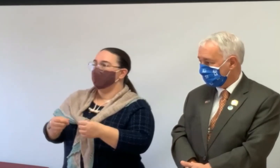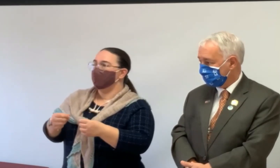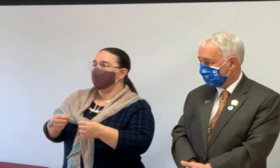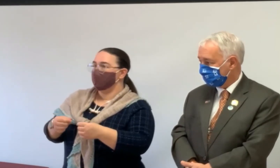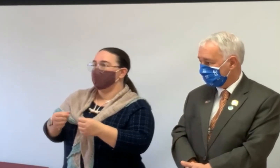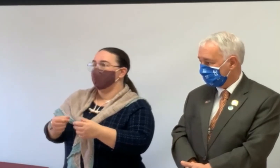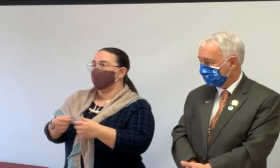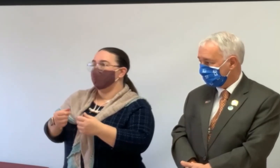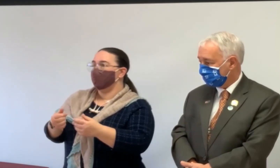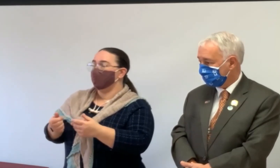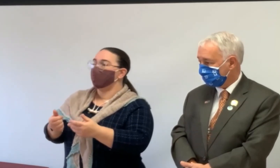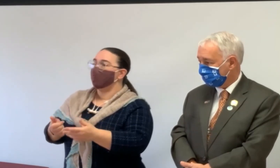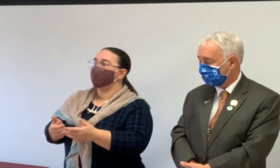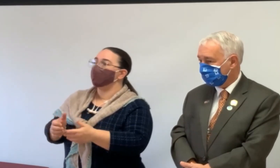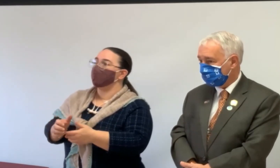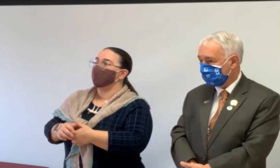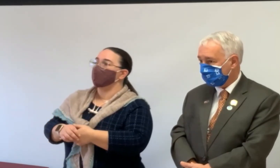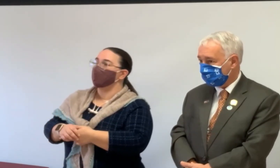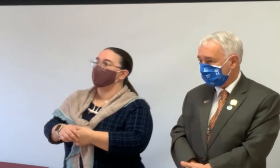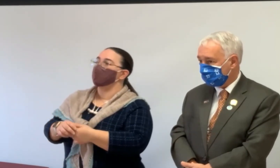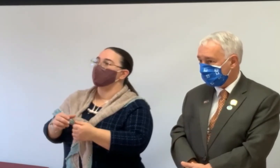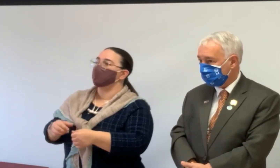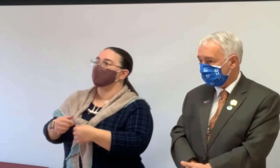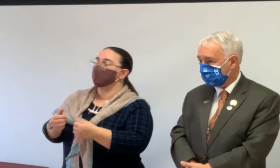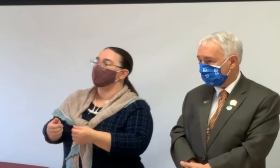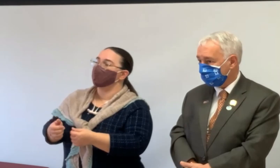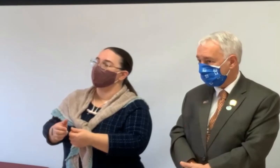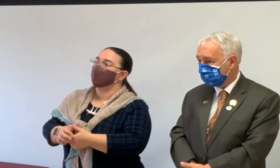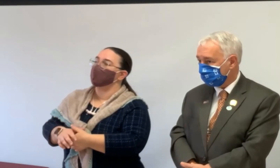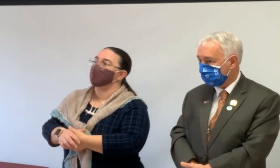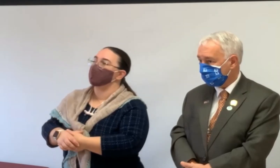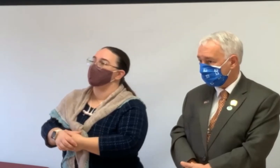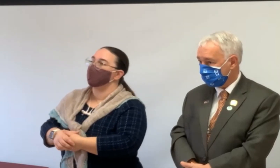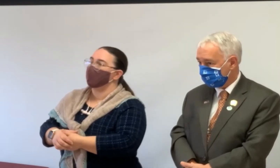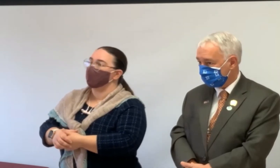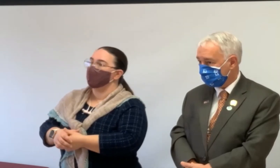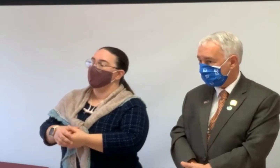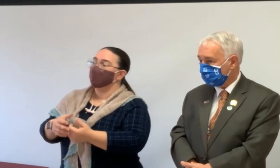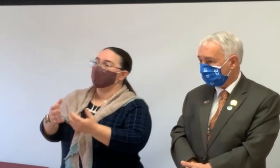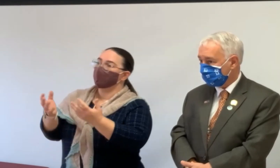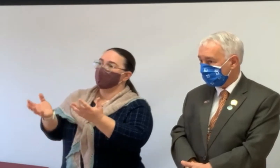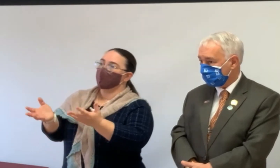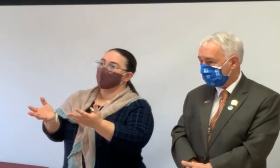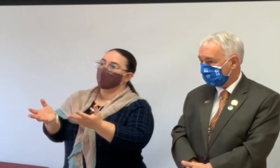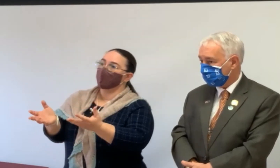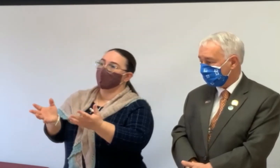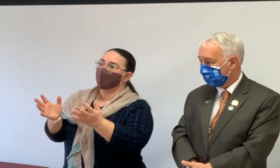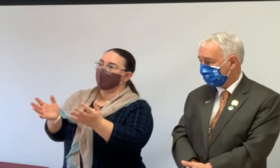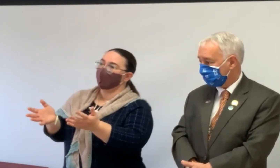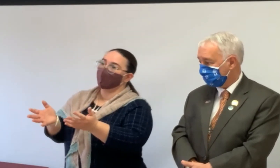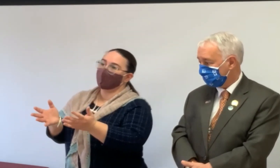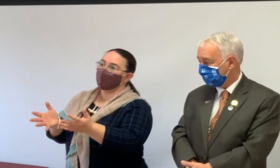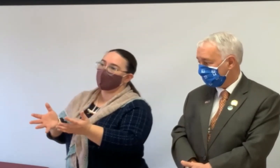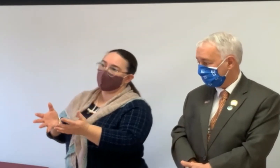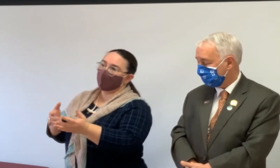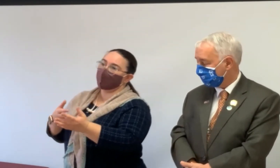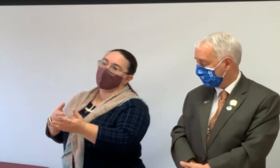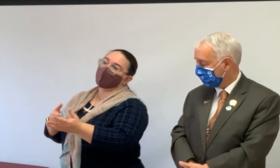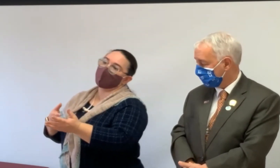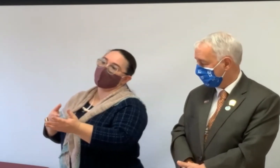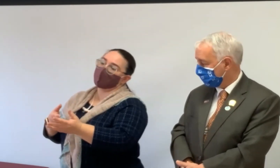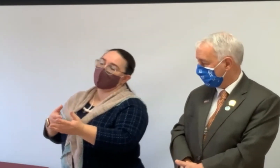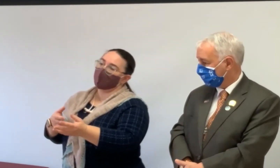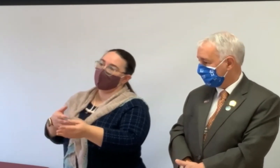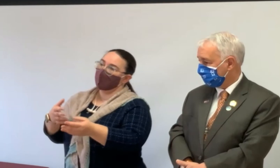usually pay about half of that commission to the agent who represents the buyer. These are things negotiated in every listing